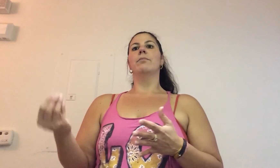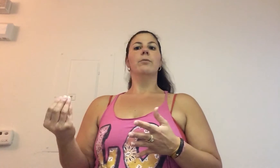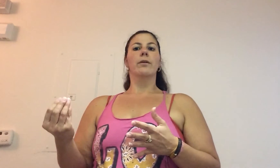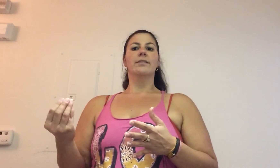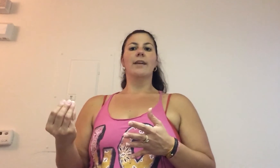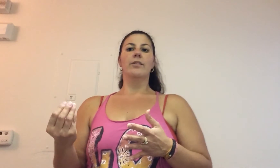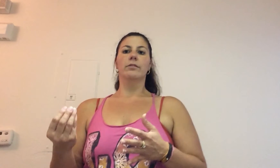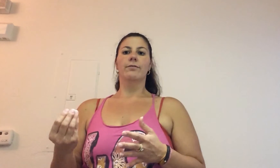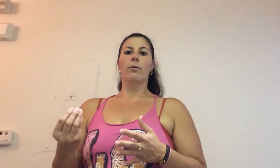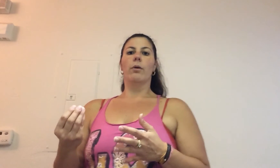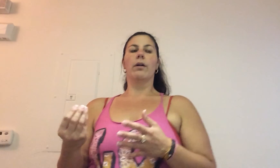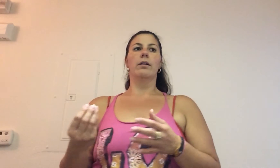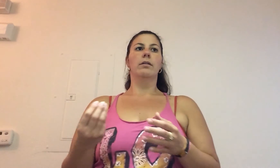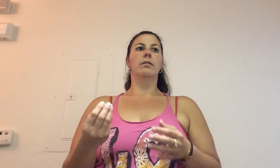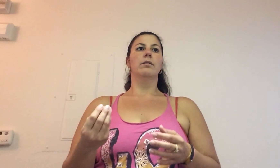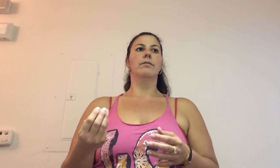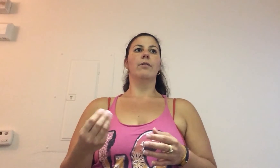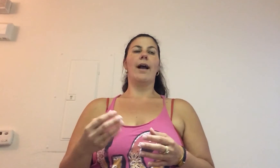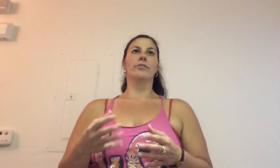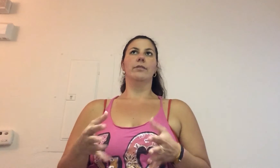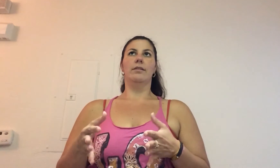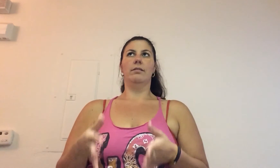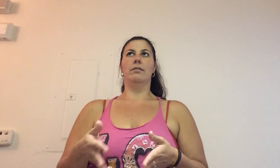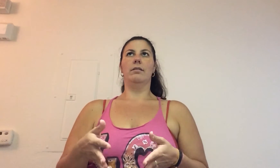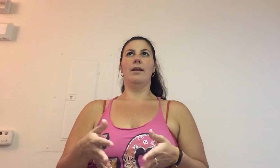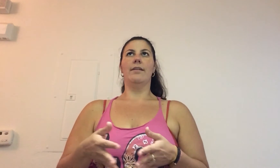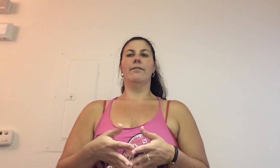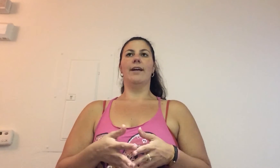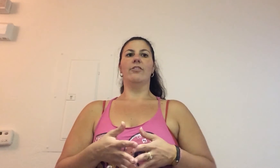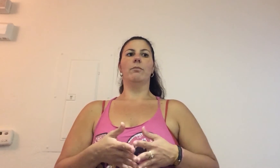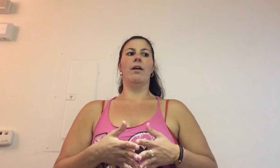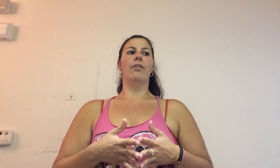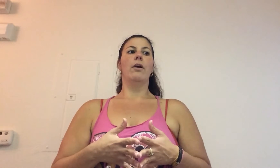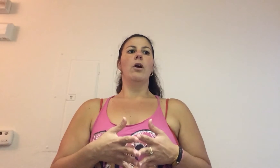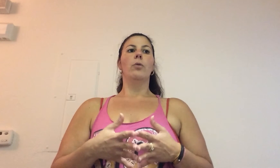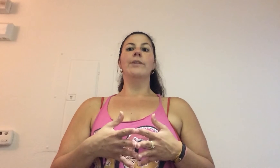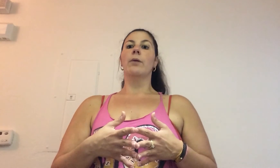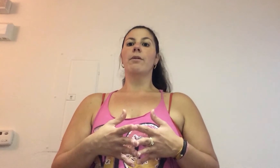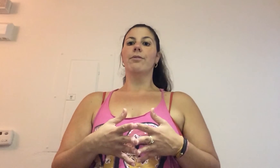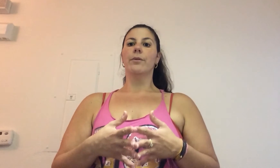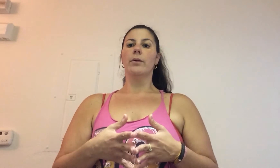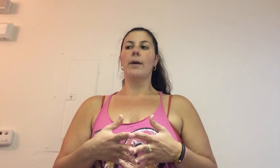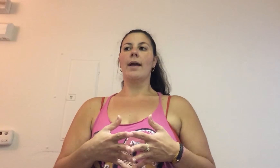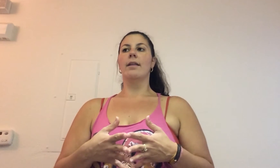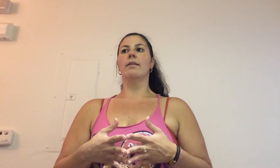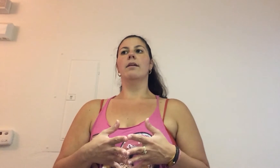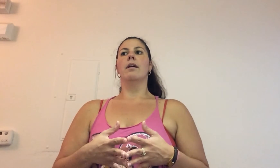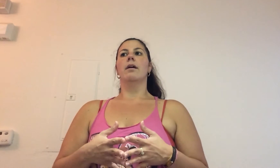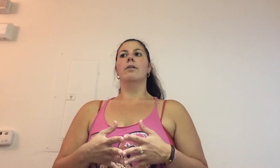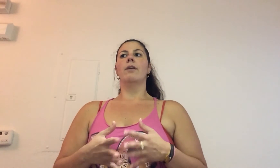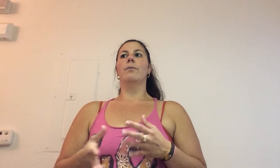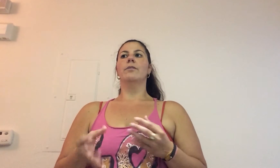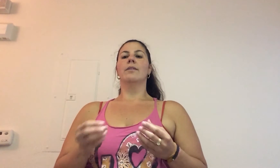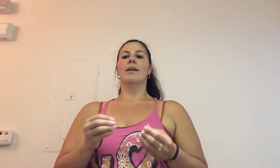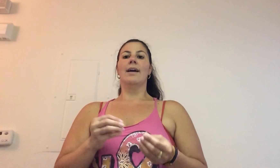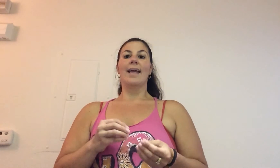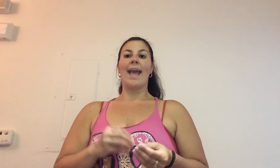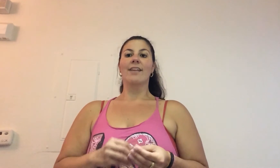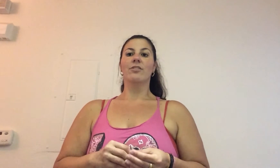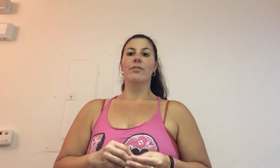blood work scheduled for, for actually the end of last month, which I went through. And so, I was going to kind of cancel the